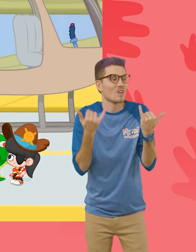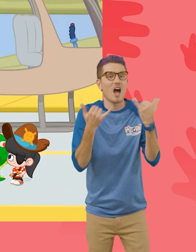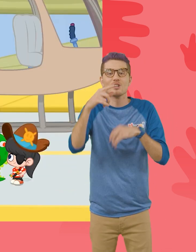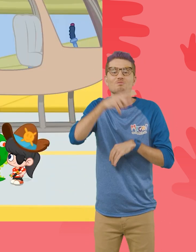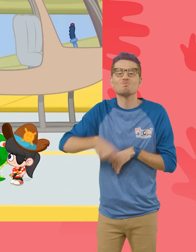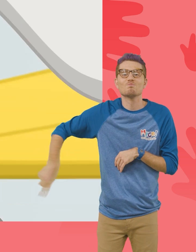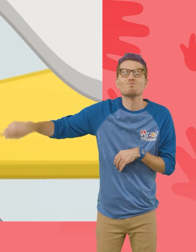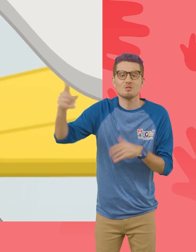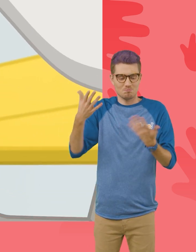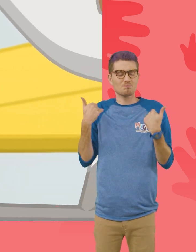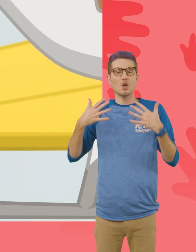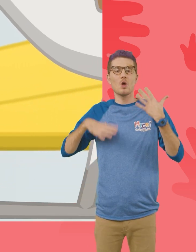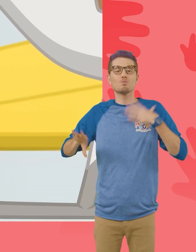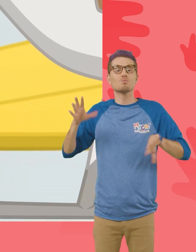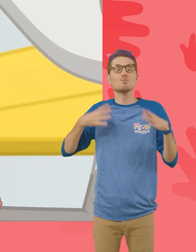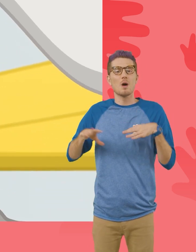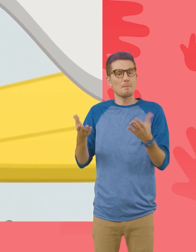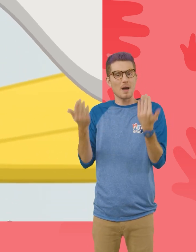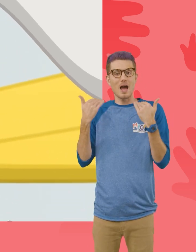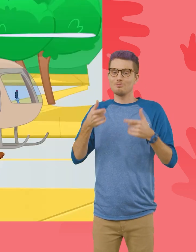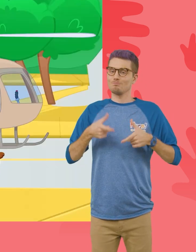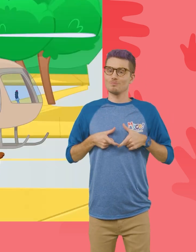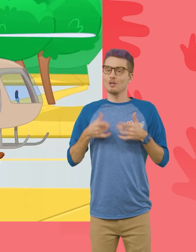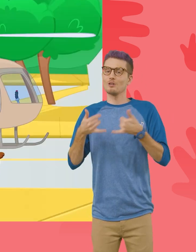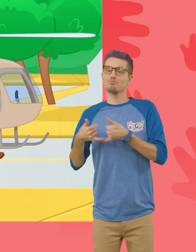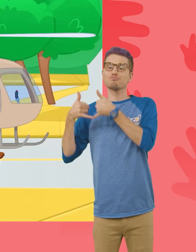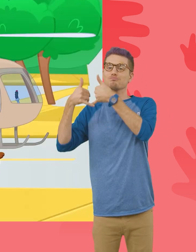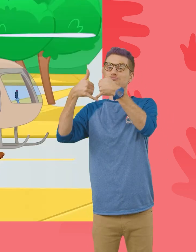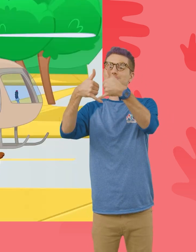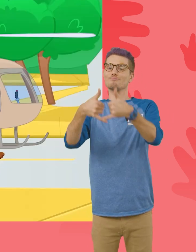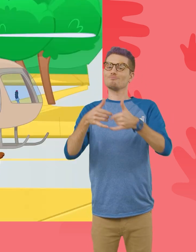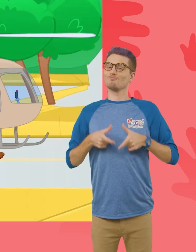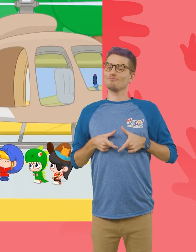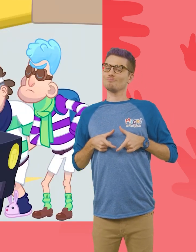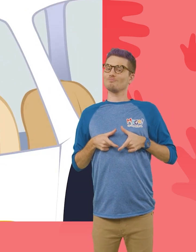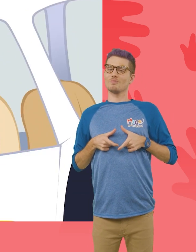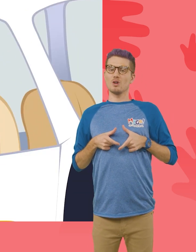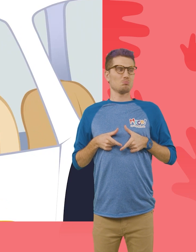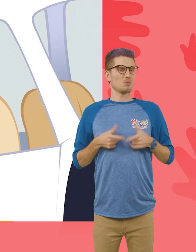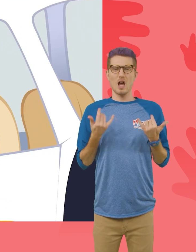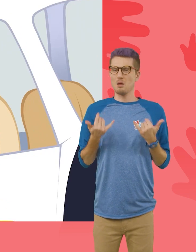their clothes! The mayor should give you a medal! Now, where is that mayor?